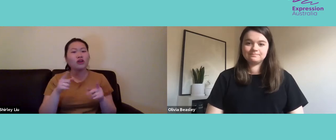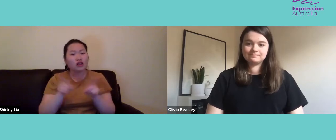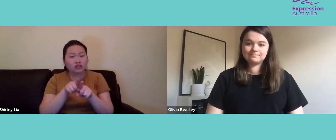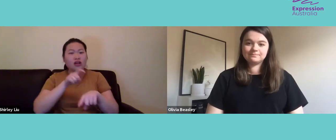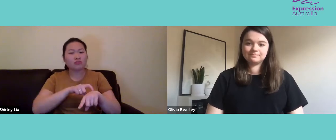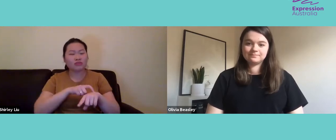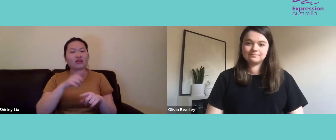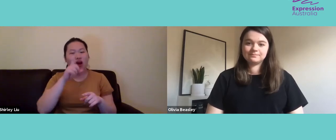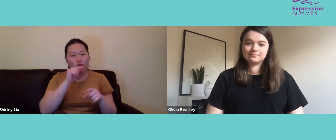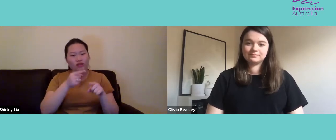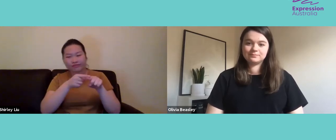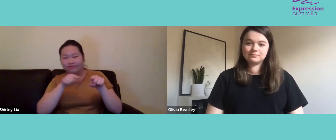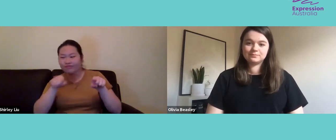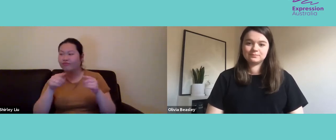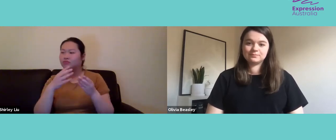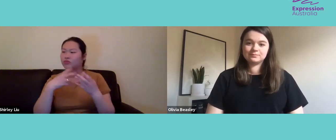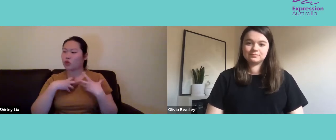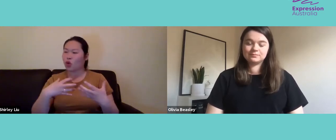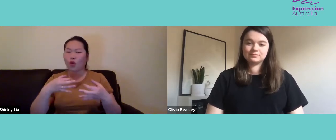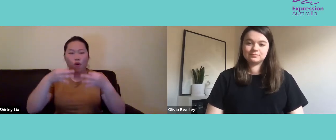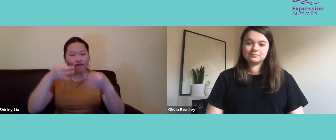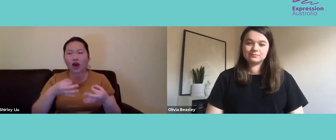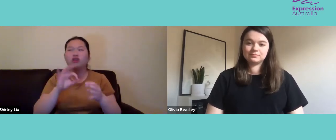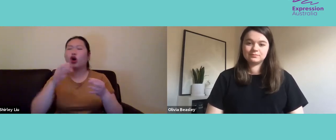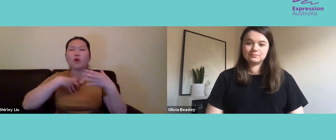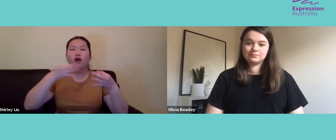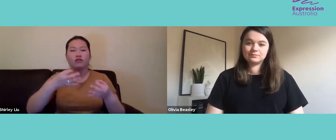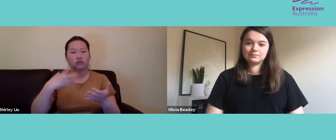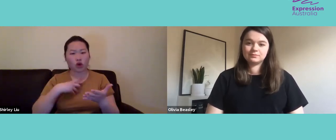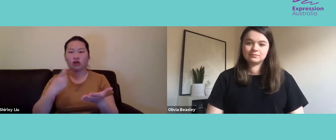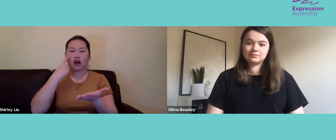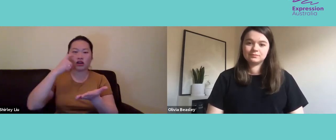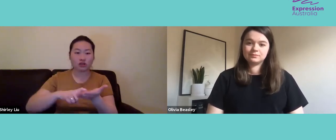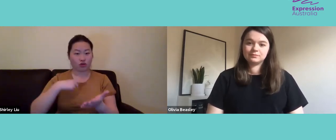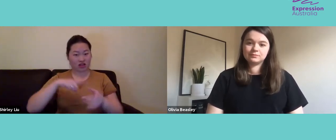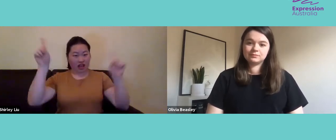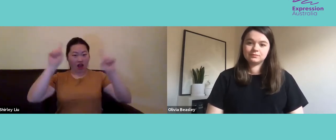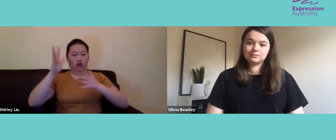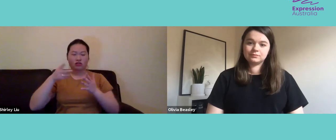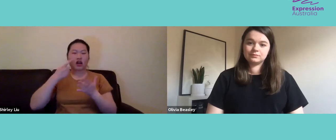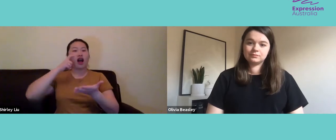We could say we acknowledge Indigenous community languages,